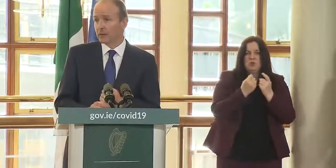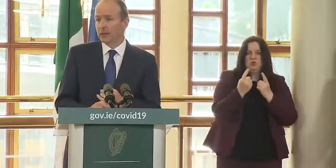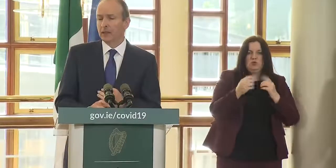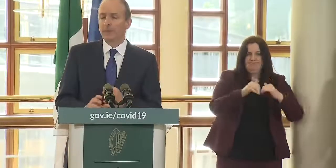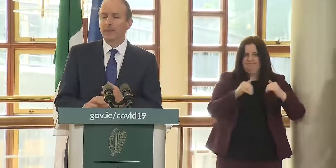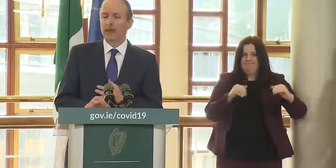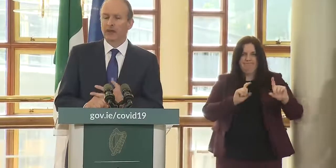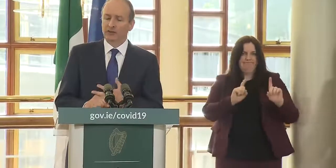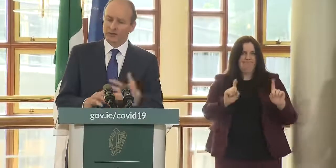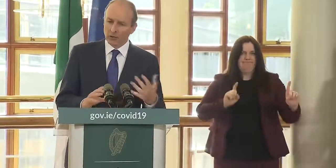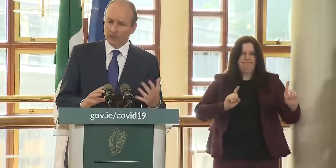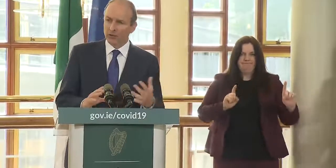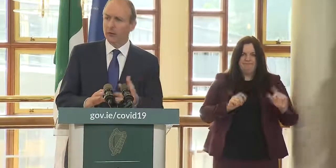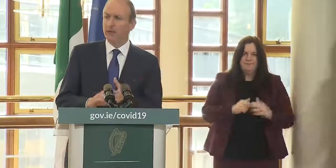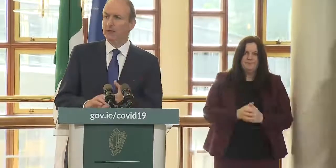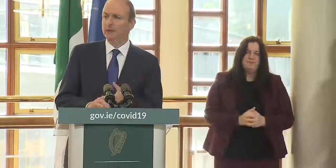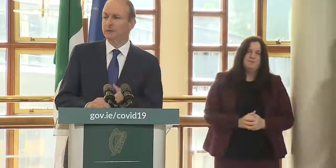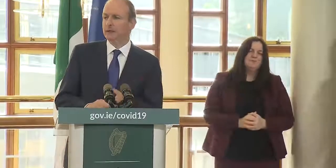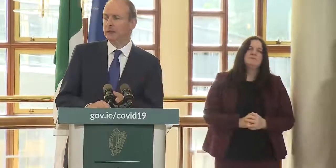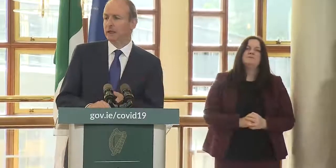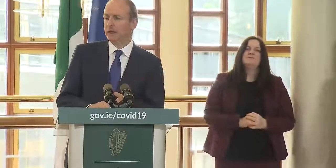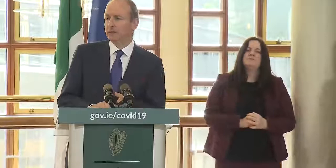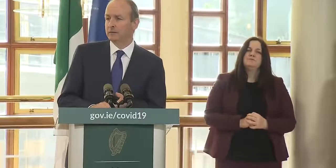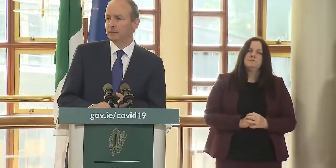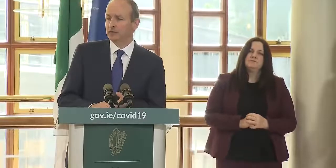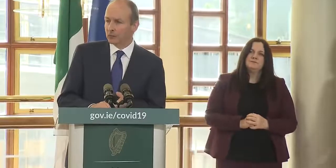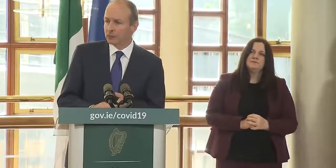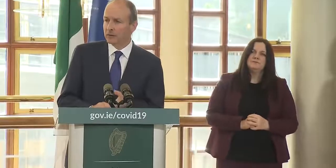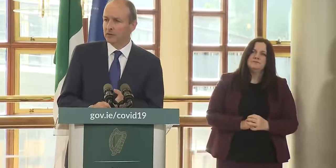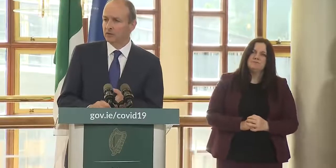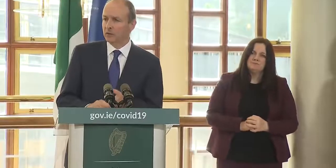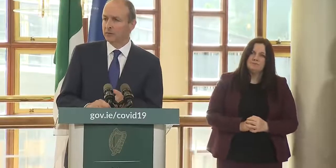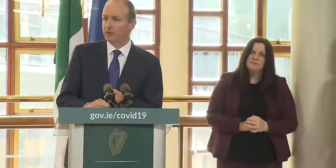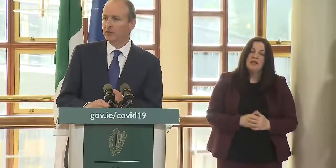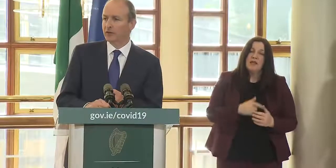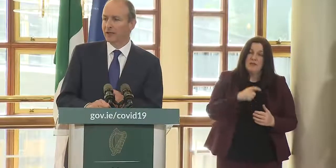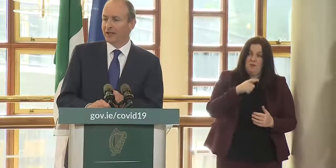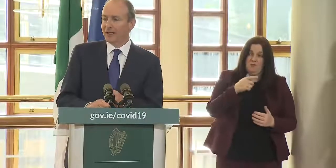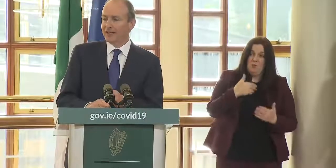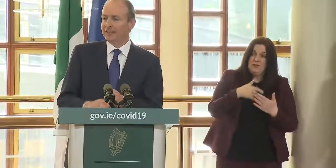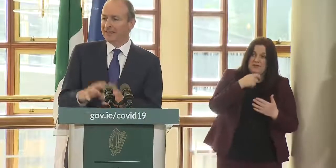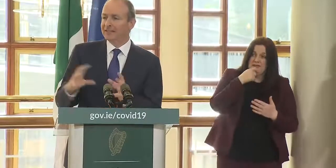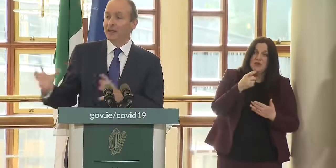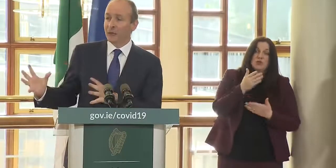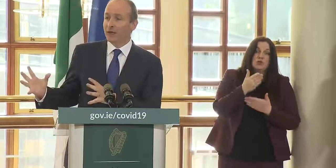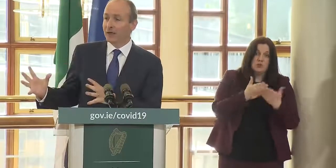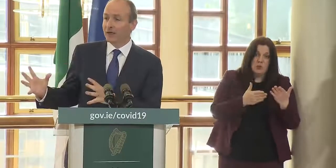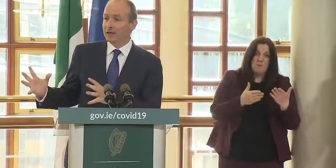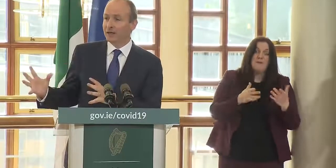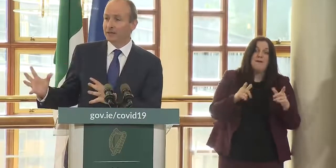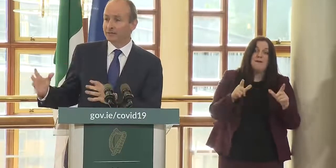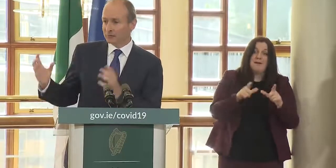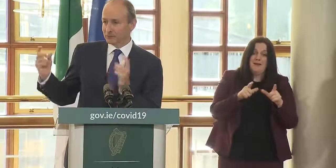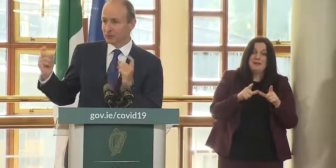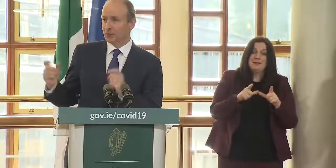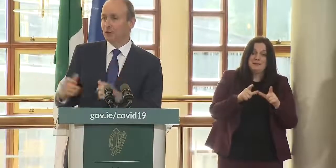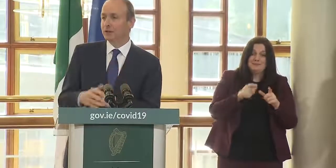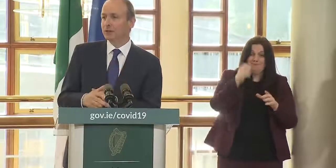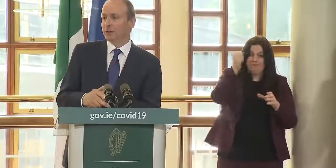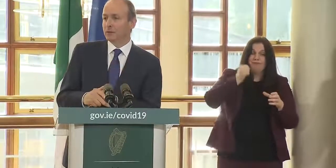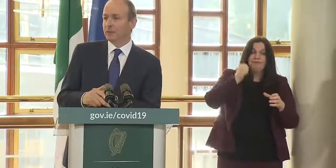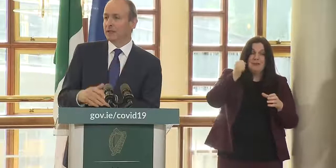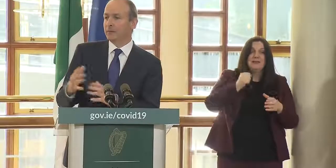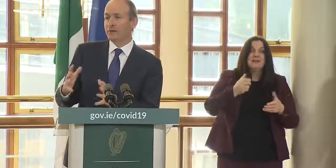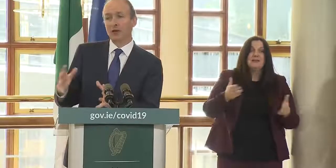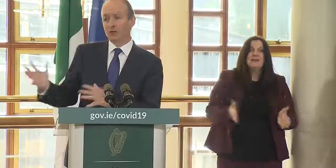as i said earlier um some licensed premises selling takeaway alcohol so